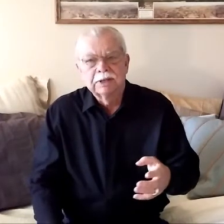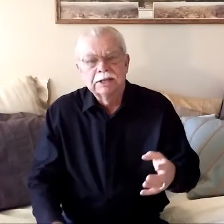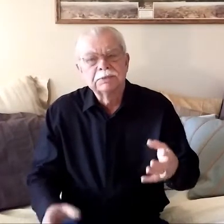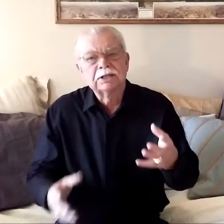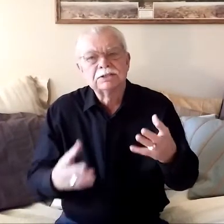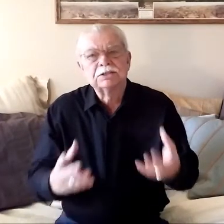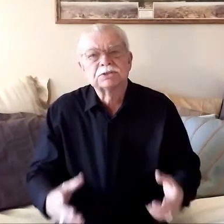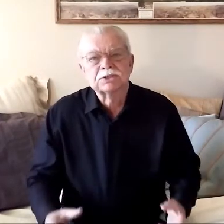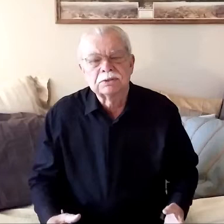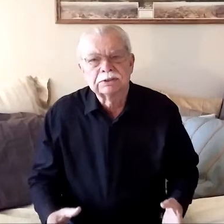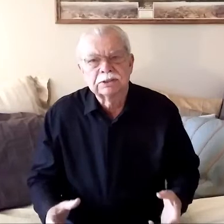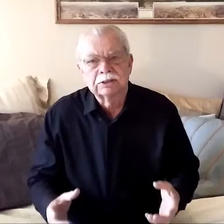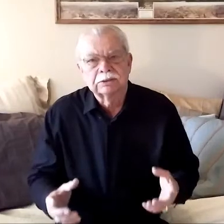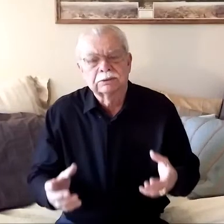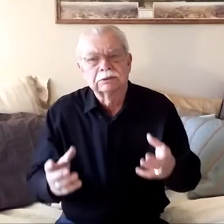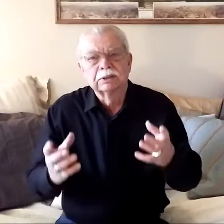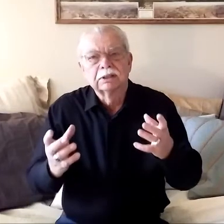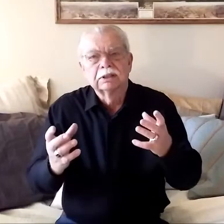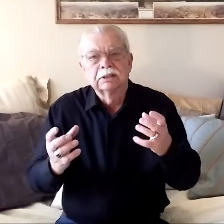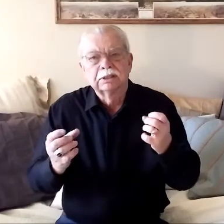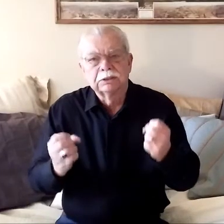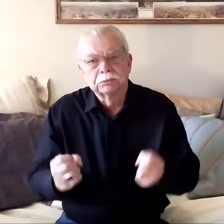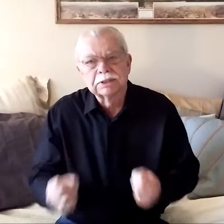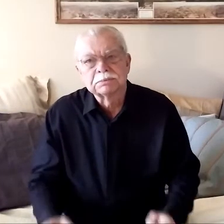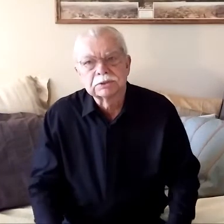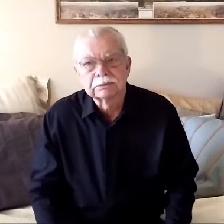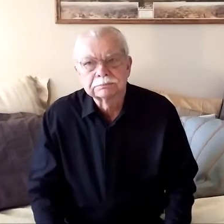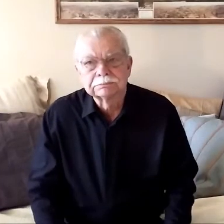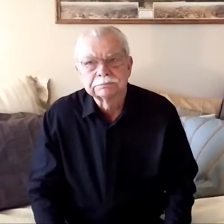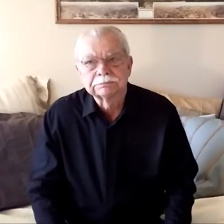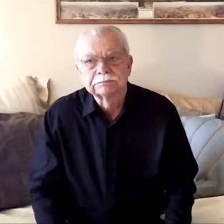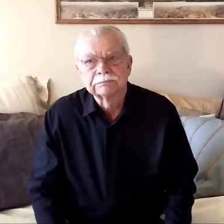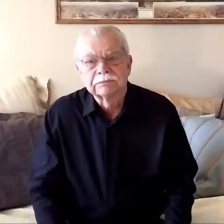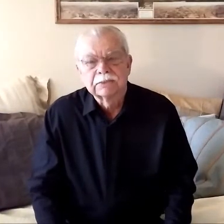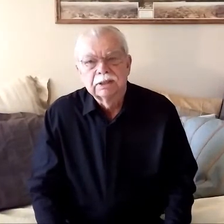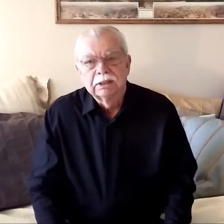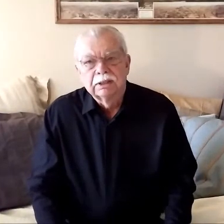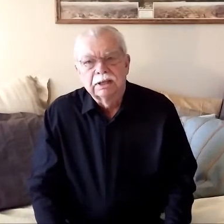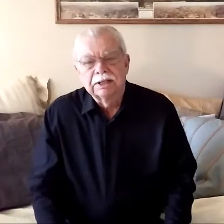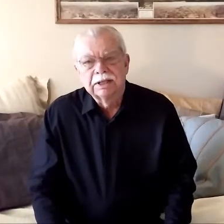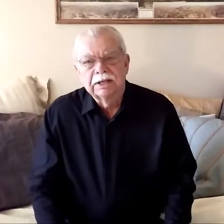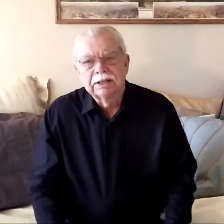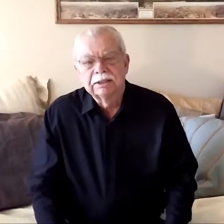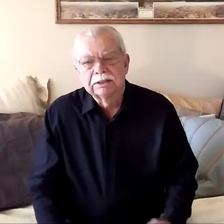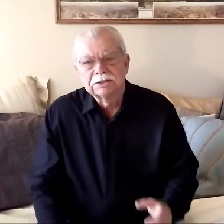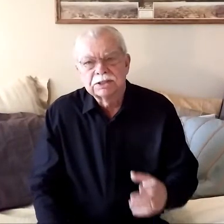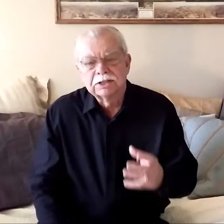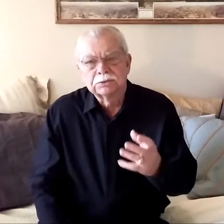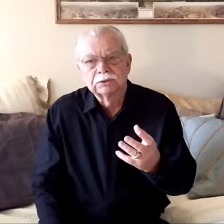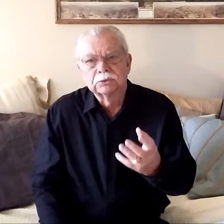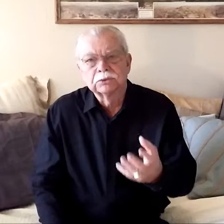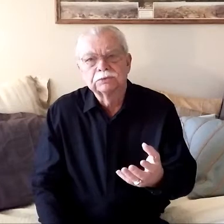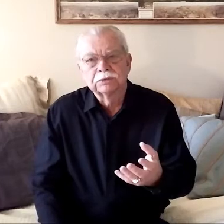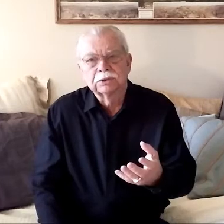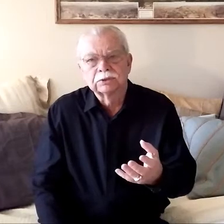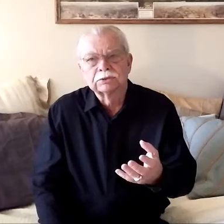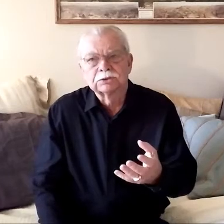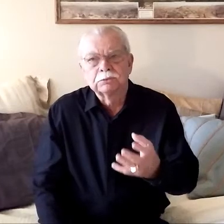and because he was stronger than her he raped her and then his hatred grew for her so